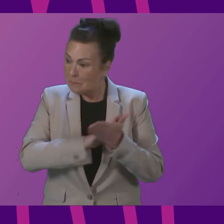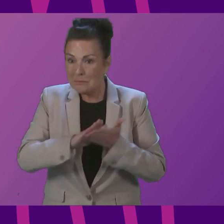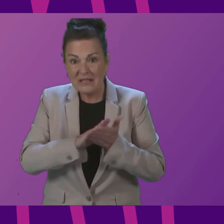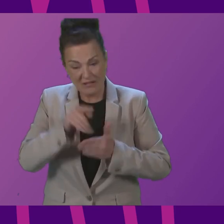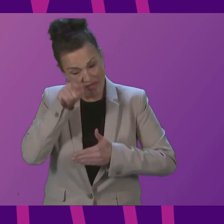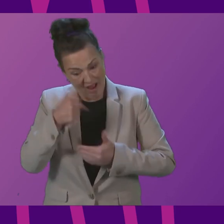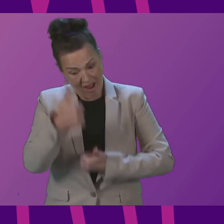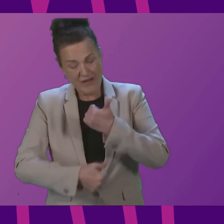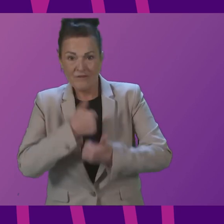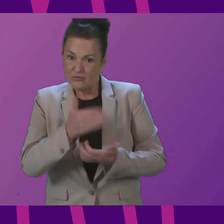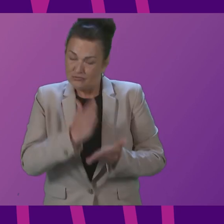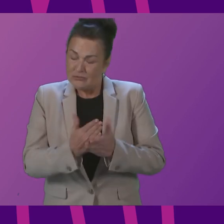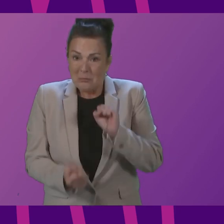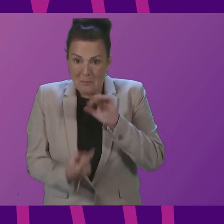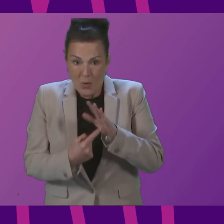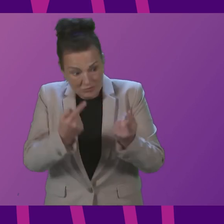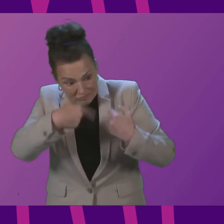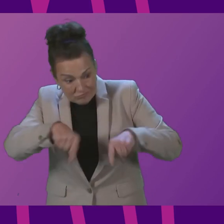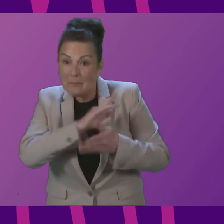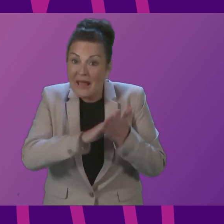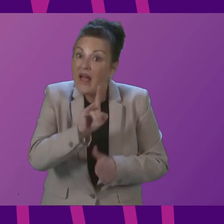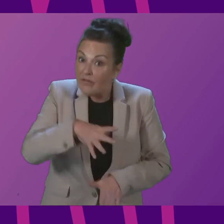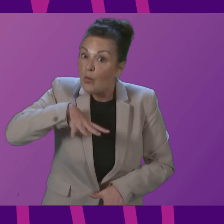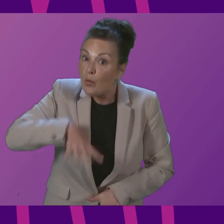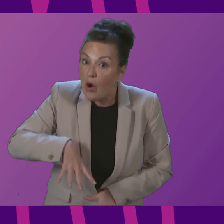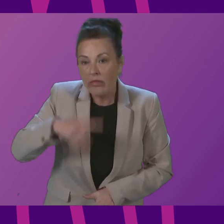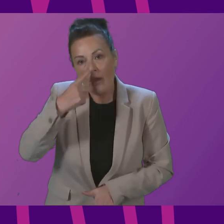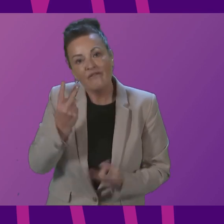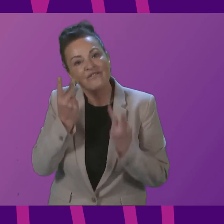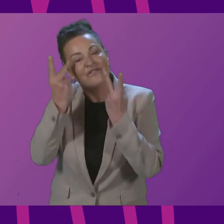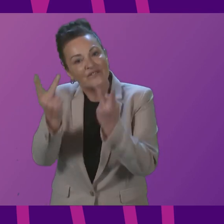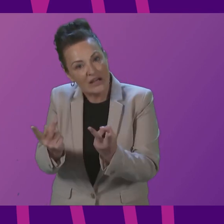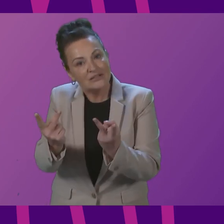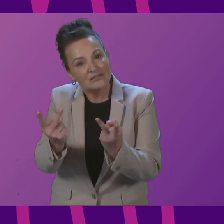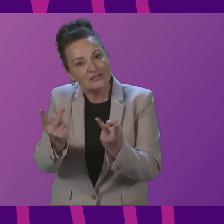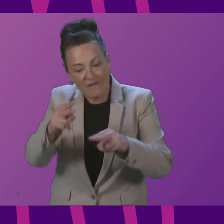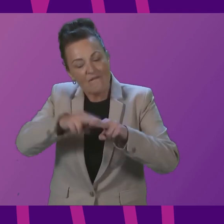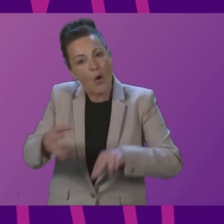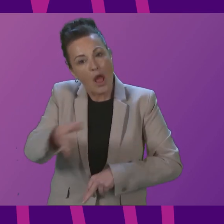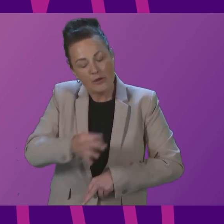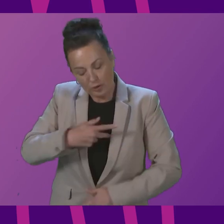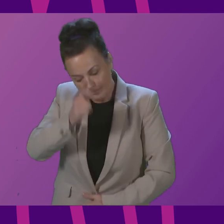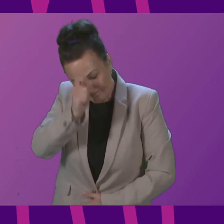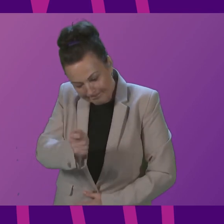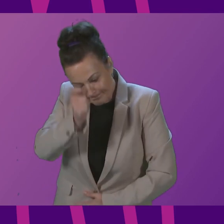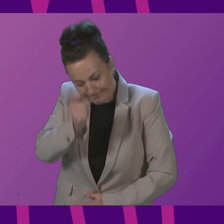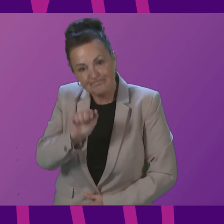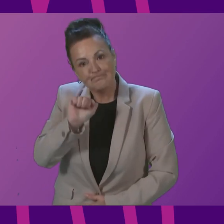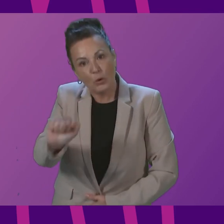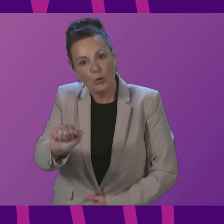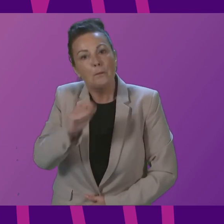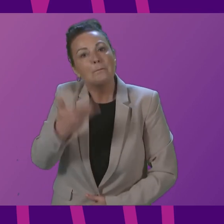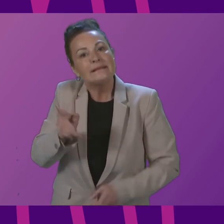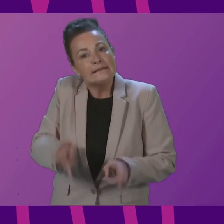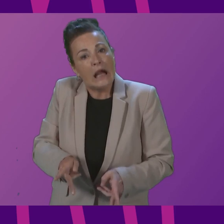this anniversary means so much can if they wish visit the Falklands and pay their respects to fallen comrades Deputy First